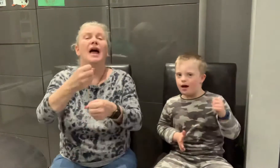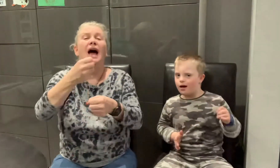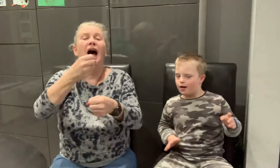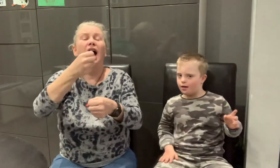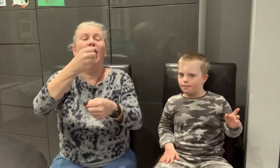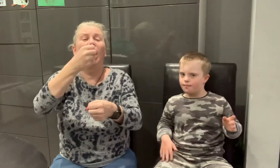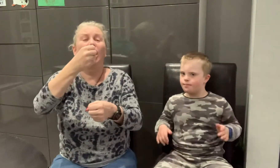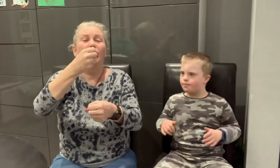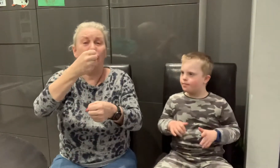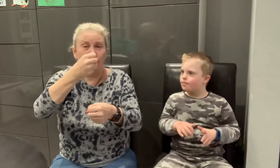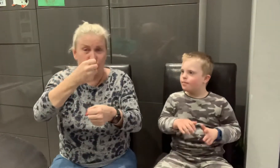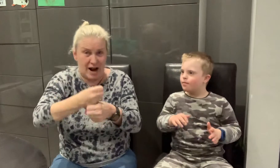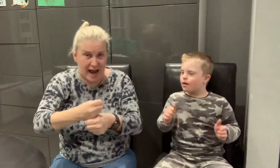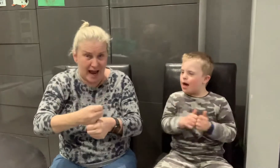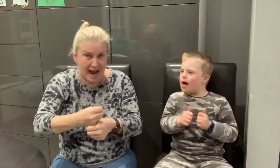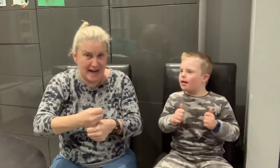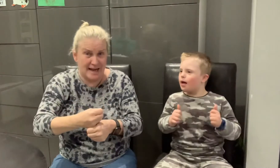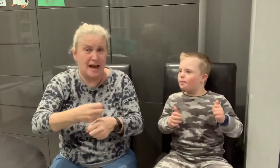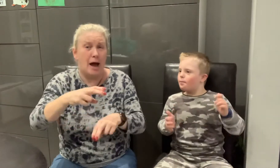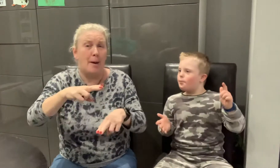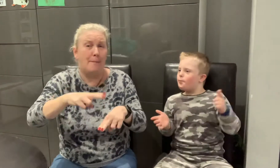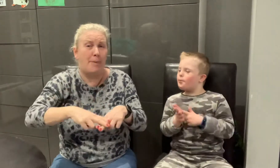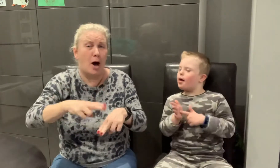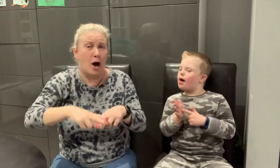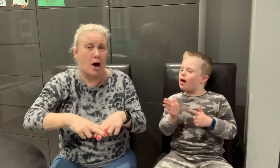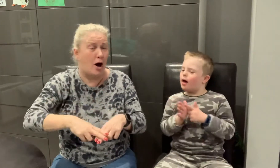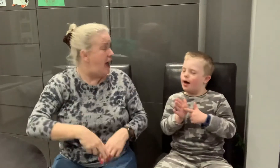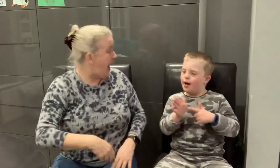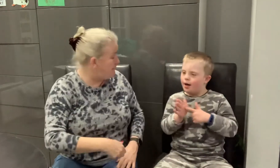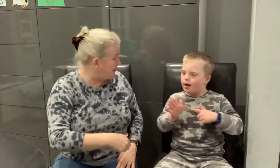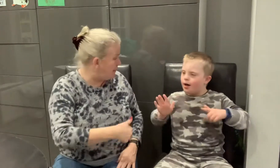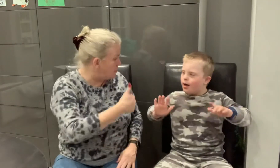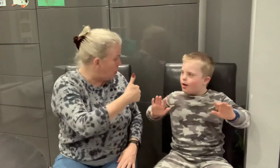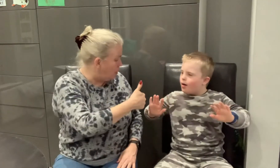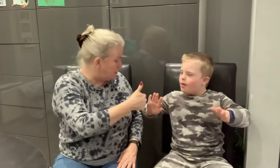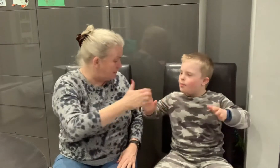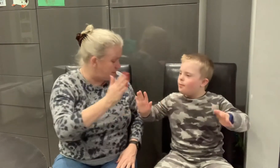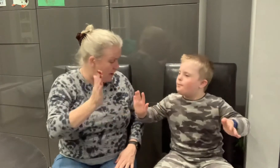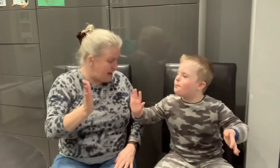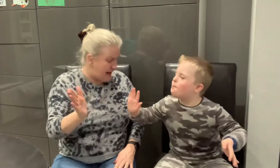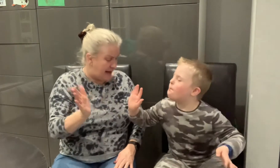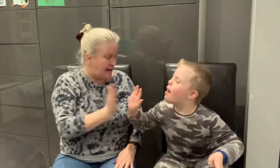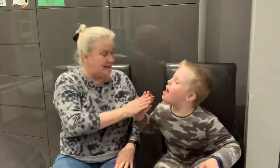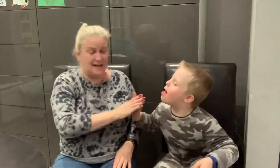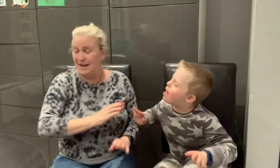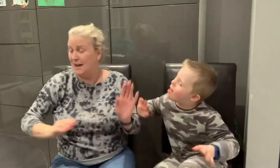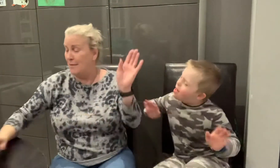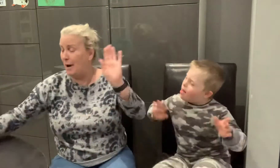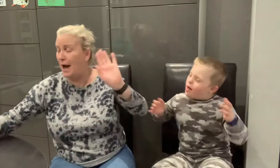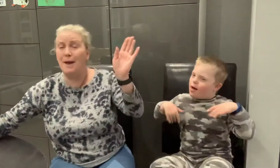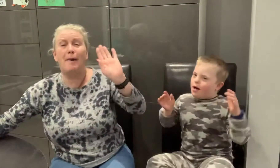grandpa Alfie that was awesome signing bye bye